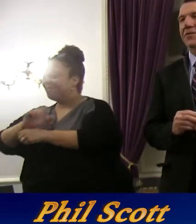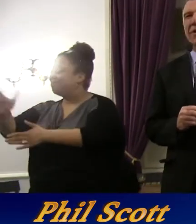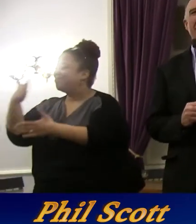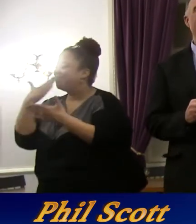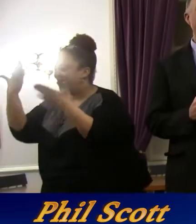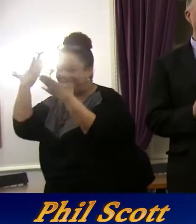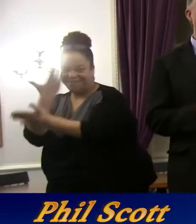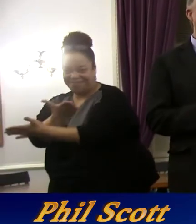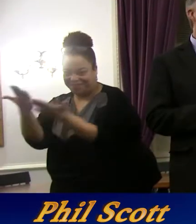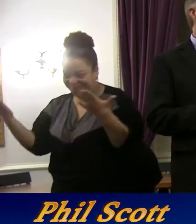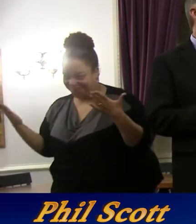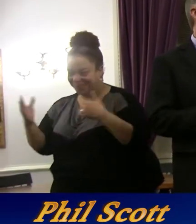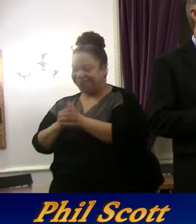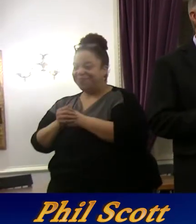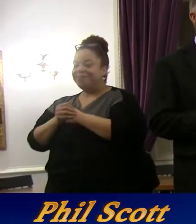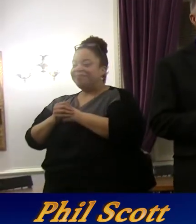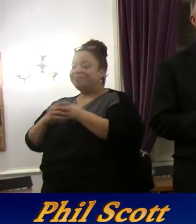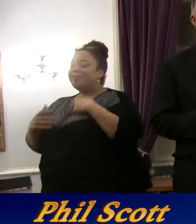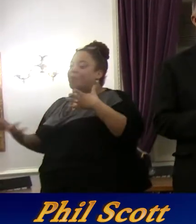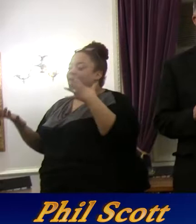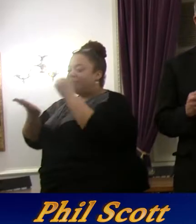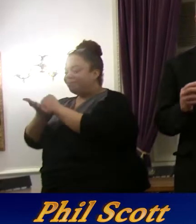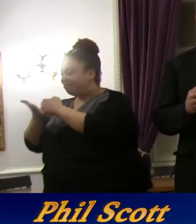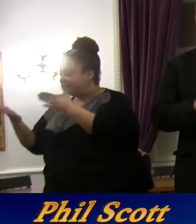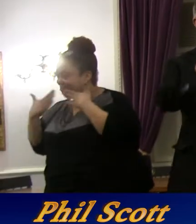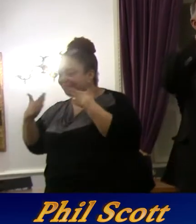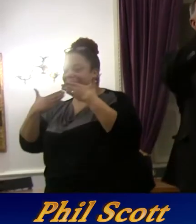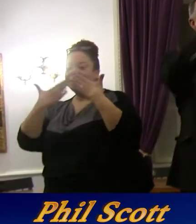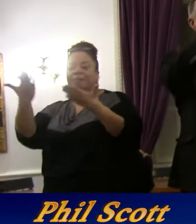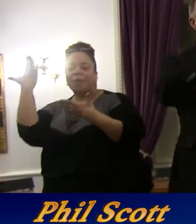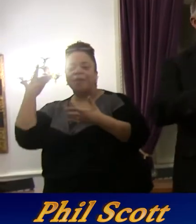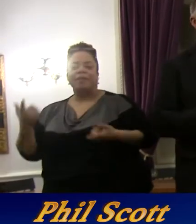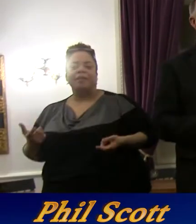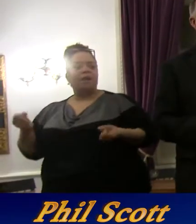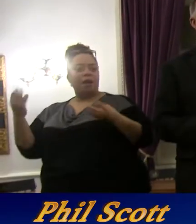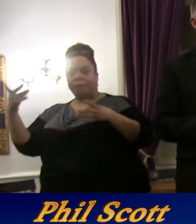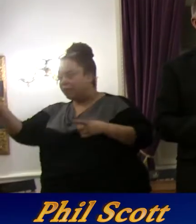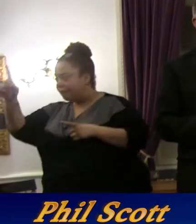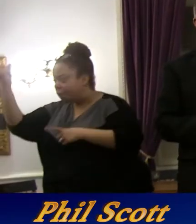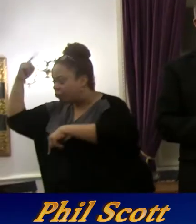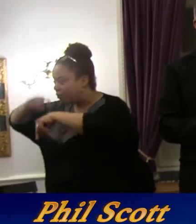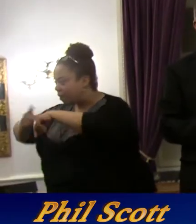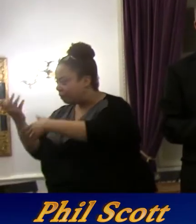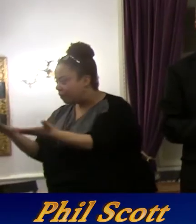take a moment to really welcome you to the Statehouse. How many first time? Lewis, how are you?